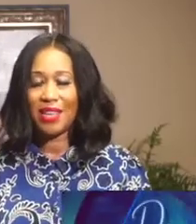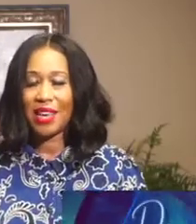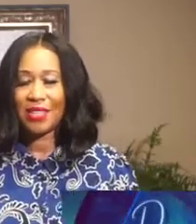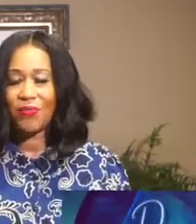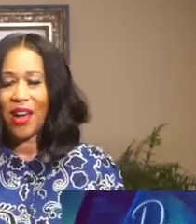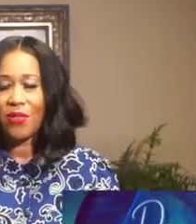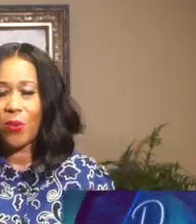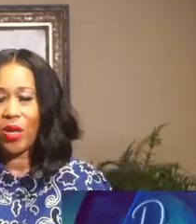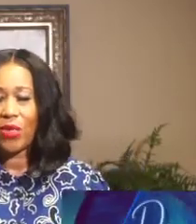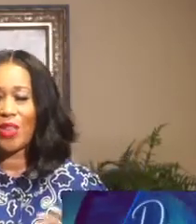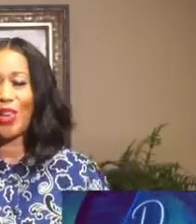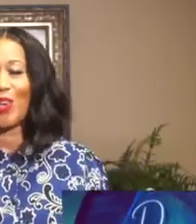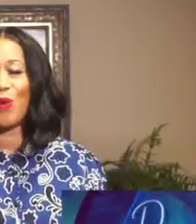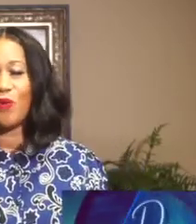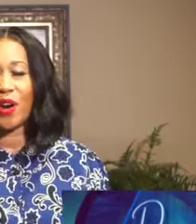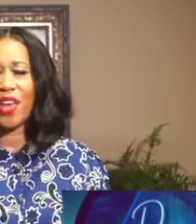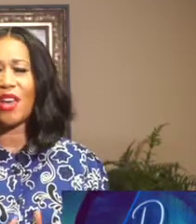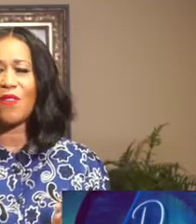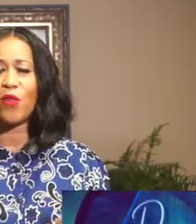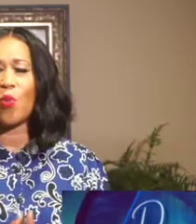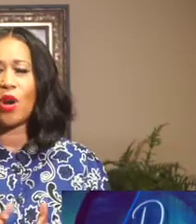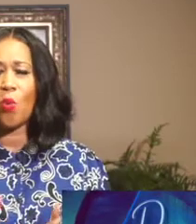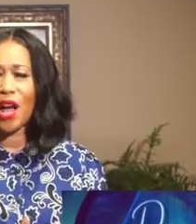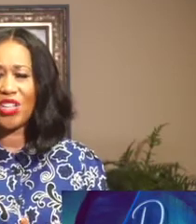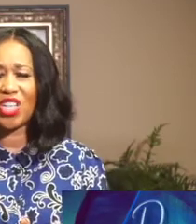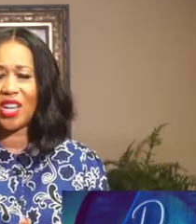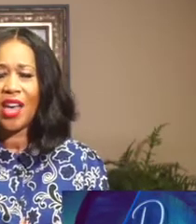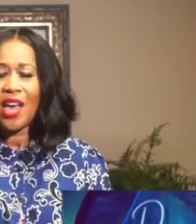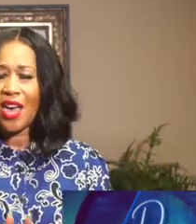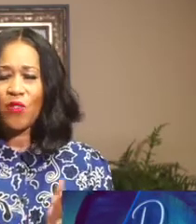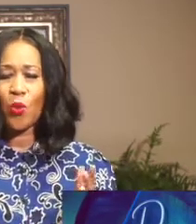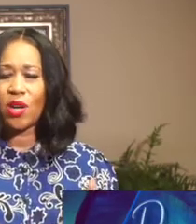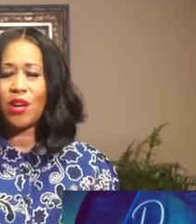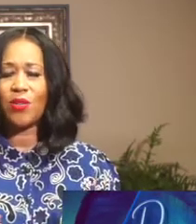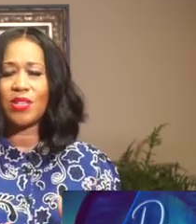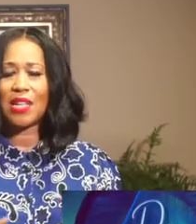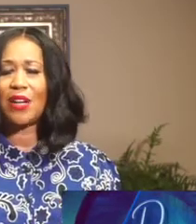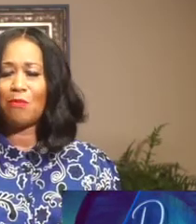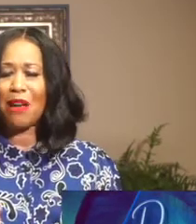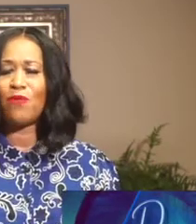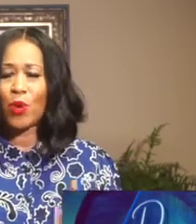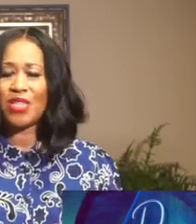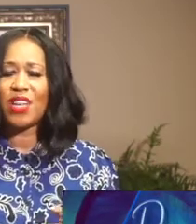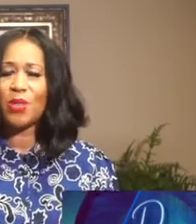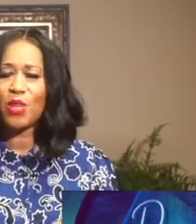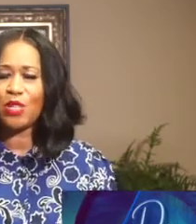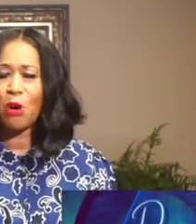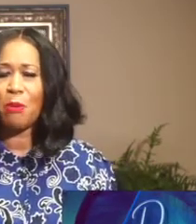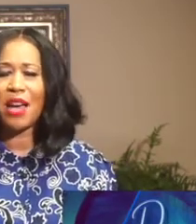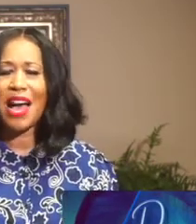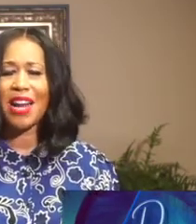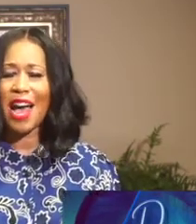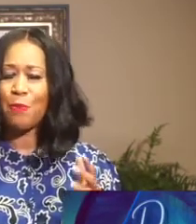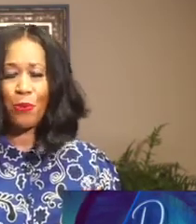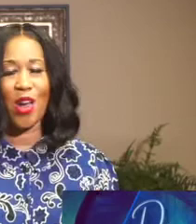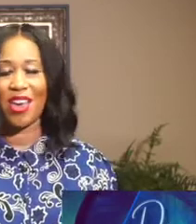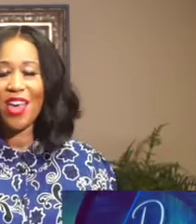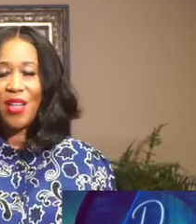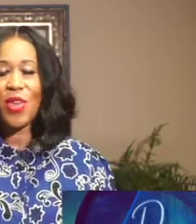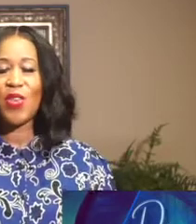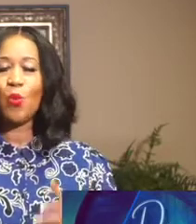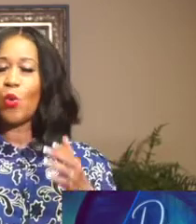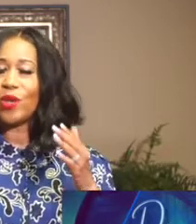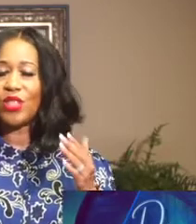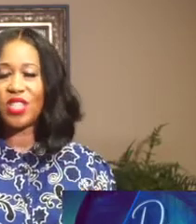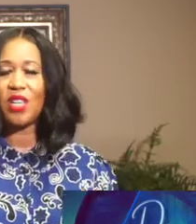Yes, yes. Father, we thank you for everyone watching, everyone under the sound of my voice in this moment. God, I pray